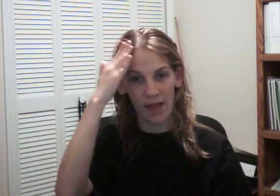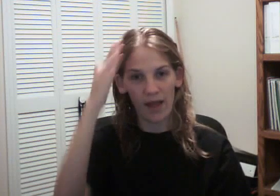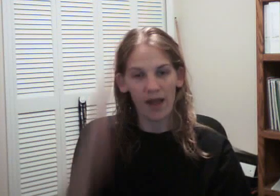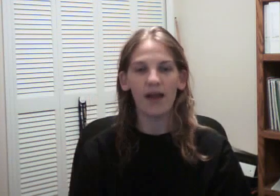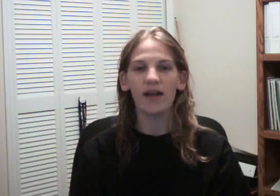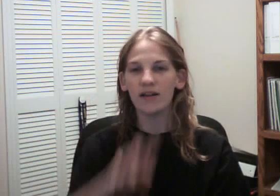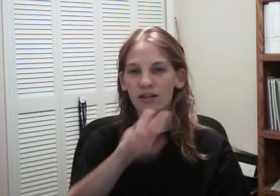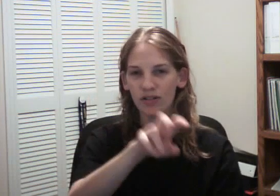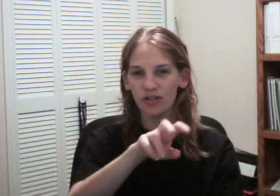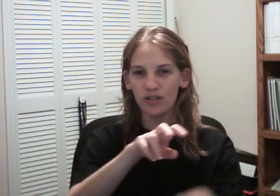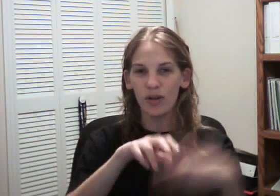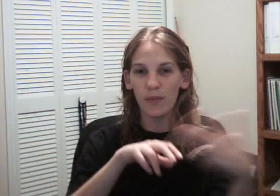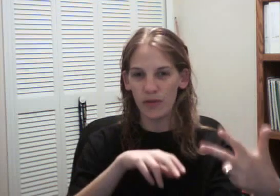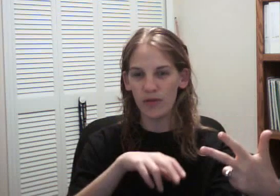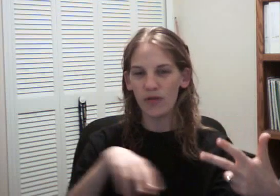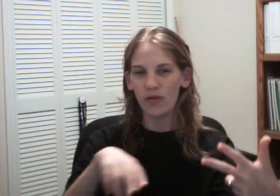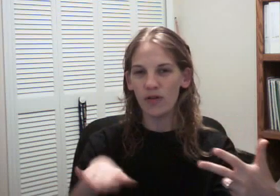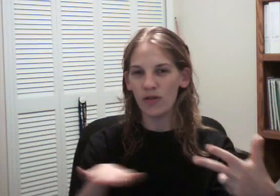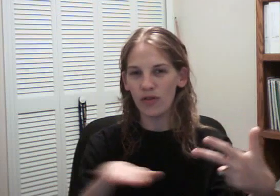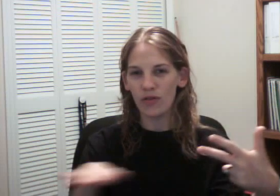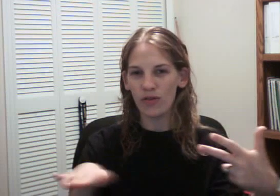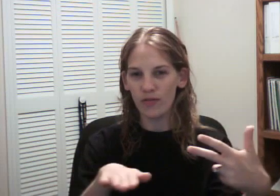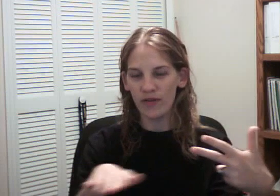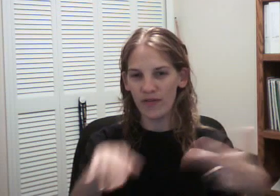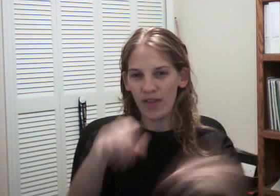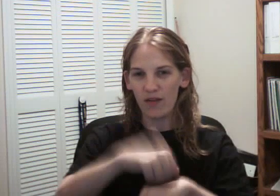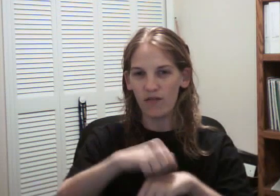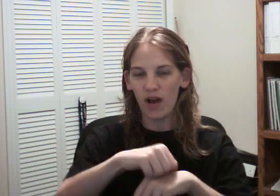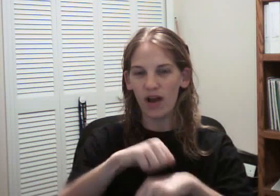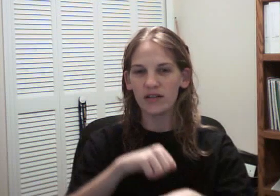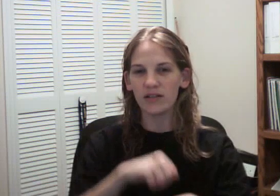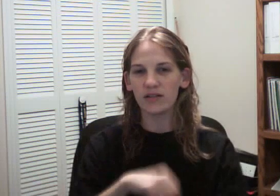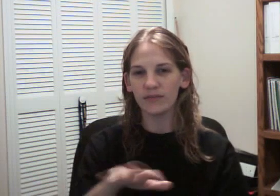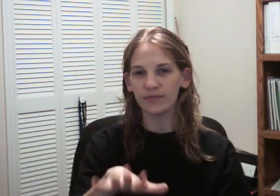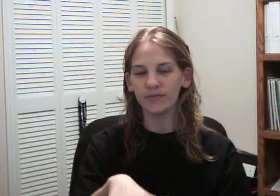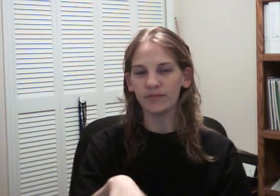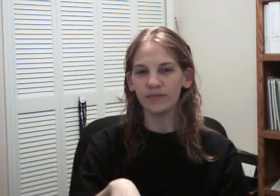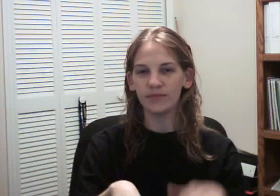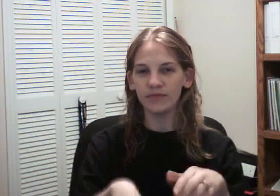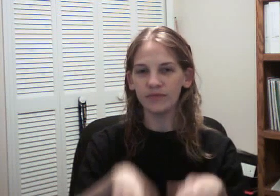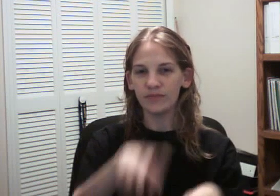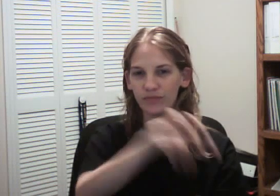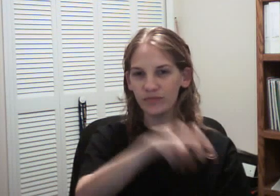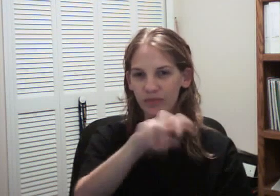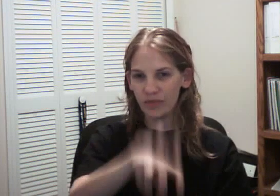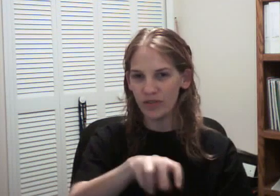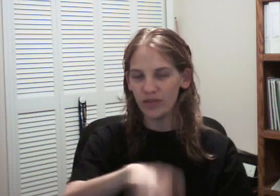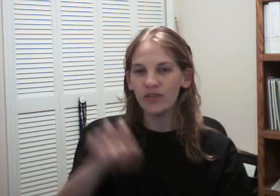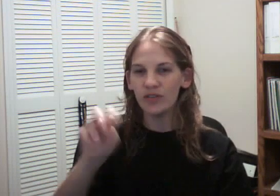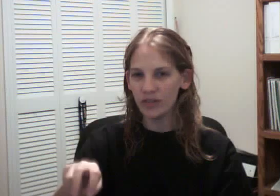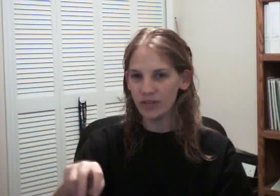stream and jumped on the first two flat rocks, but missed the last one.